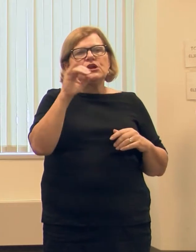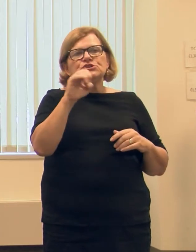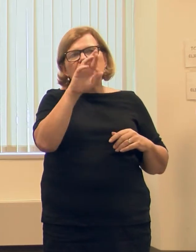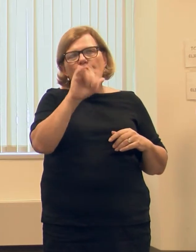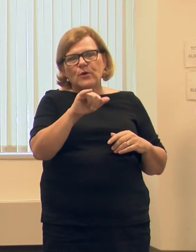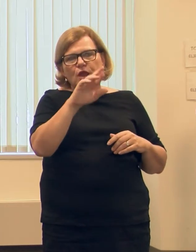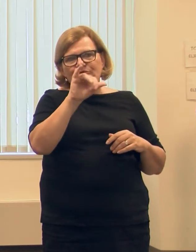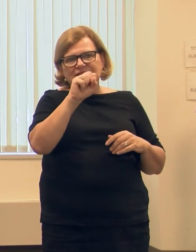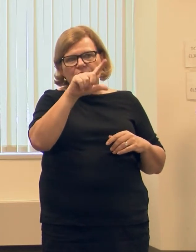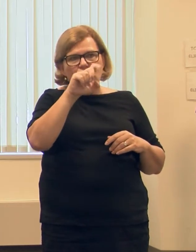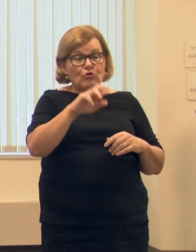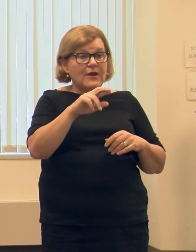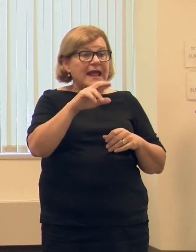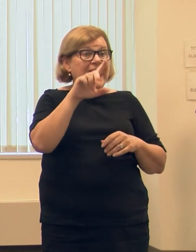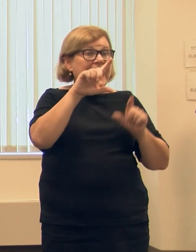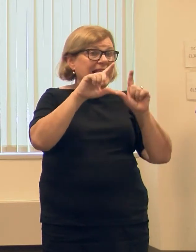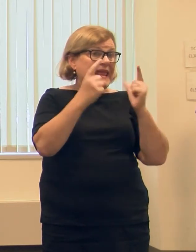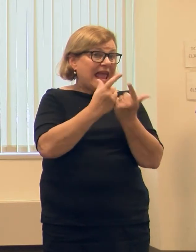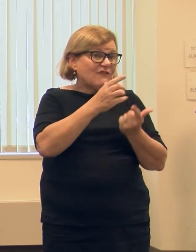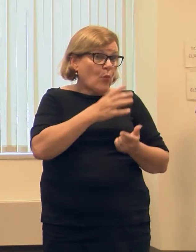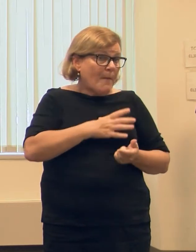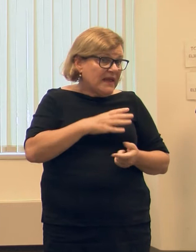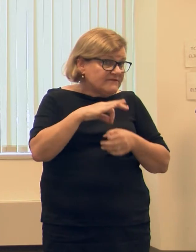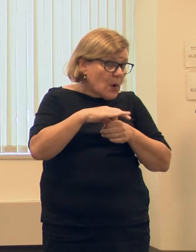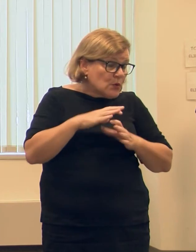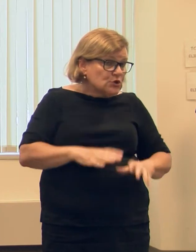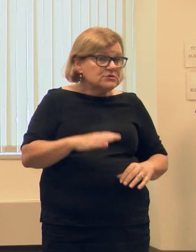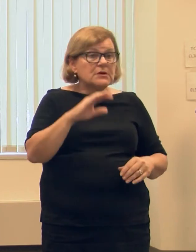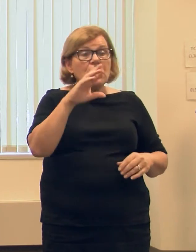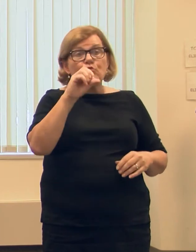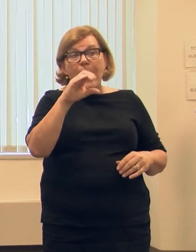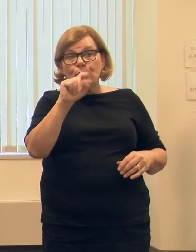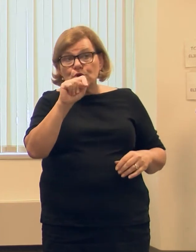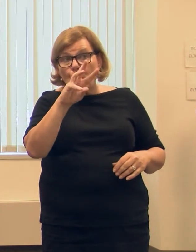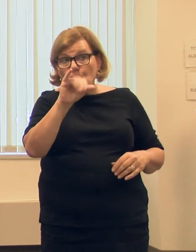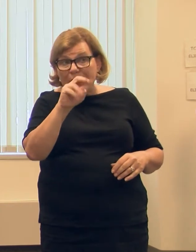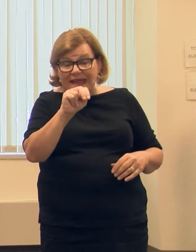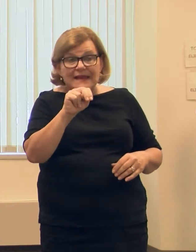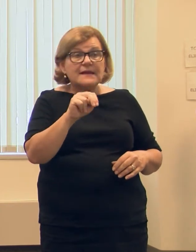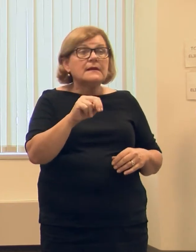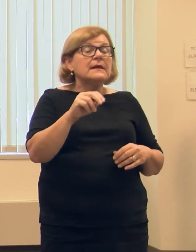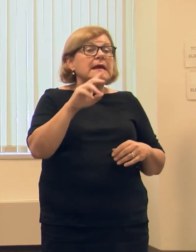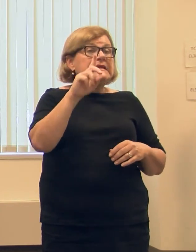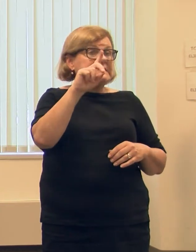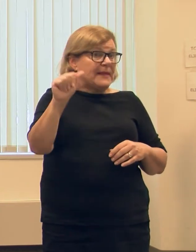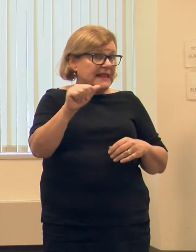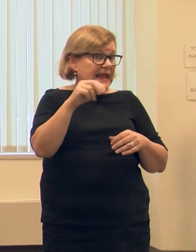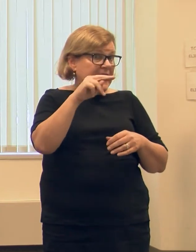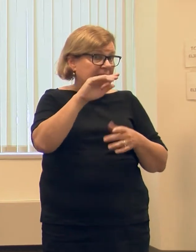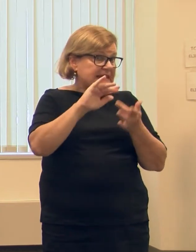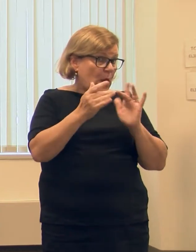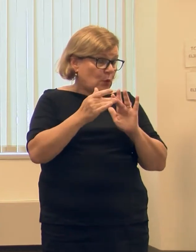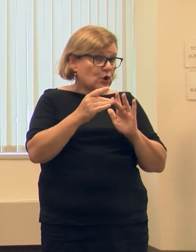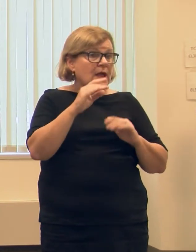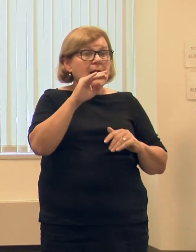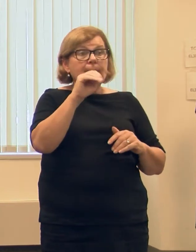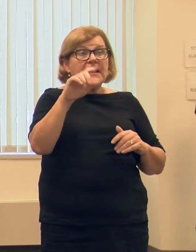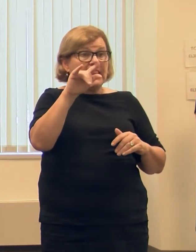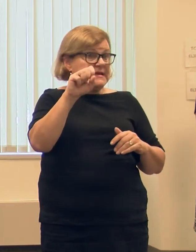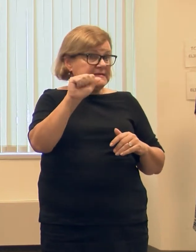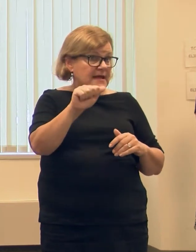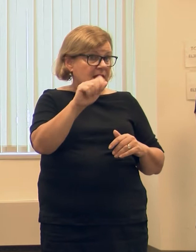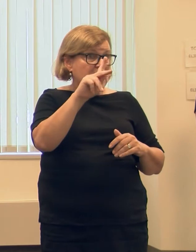from the League of Women Voters, Robert Wynn with the Disability Network of Oakland and Macomb County, and Marissa Kovac with